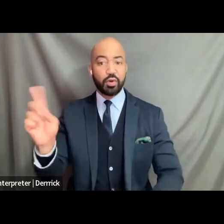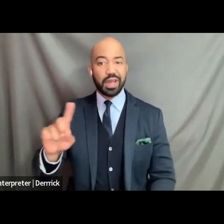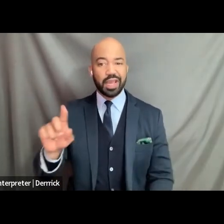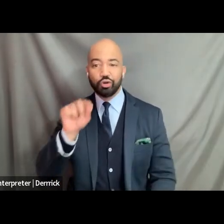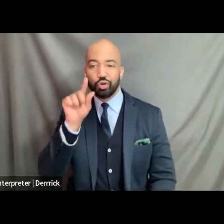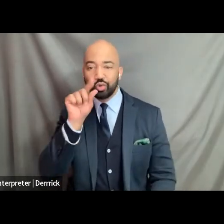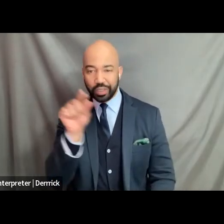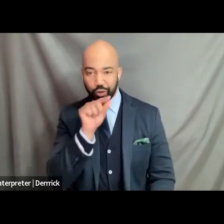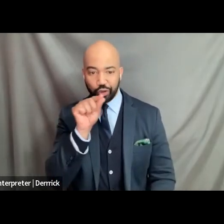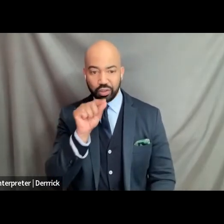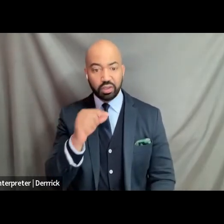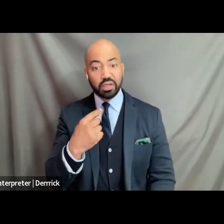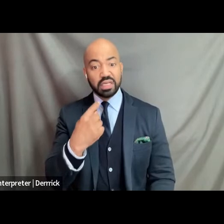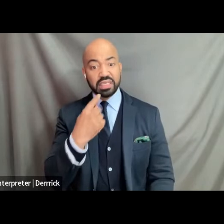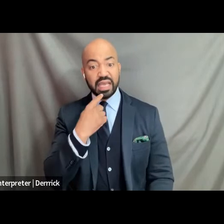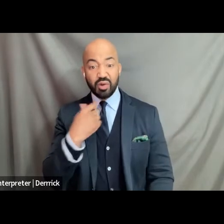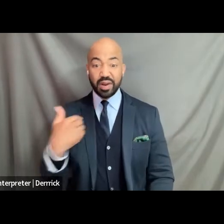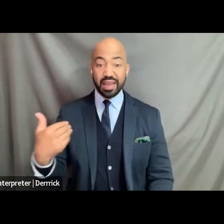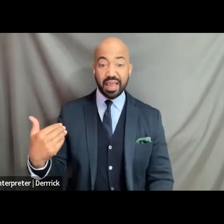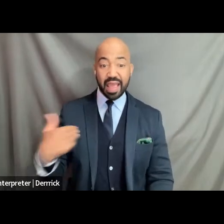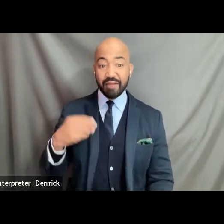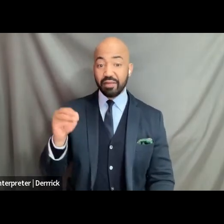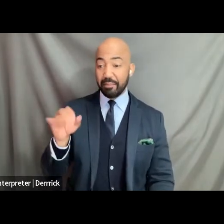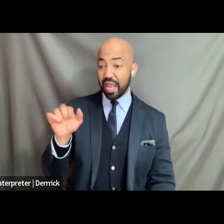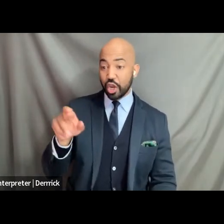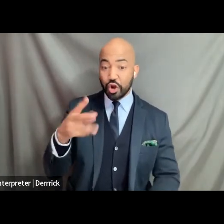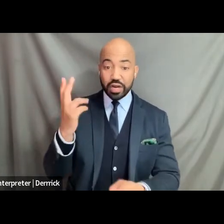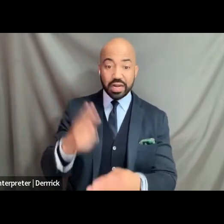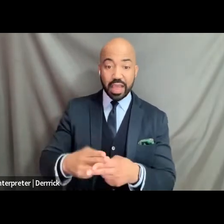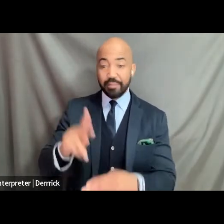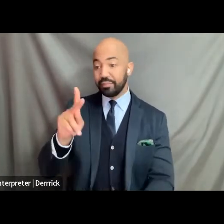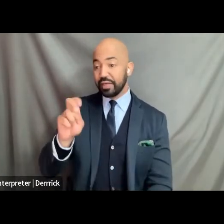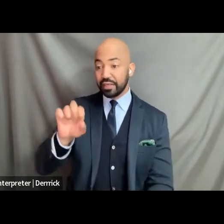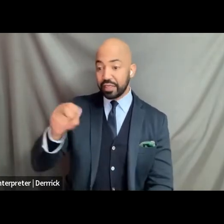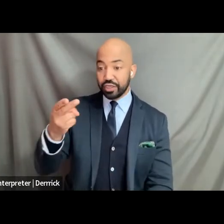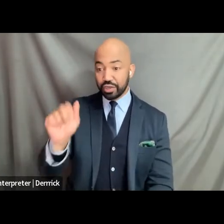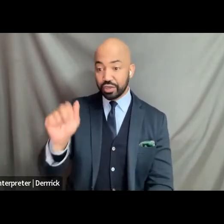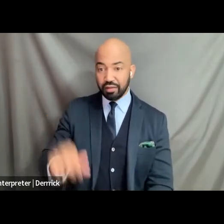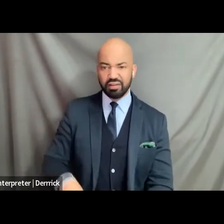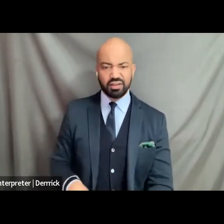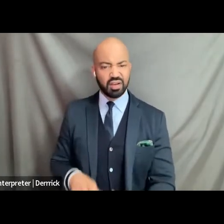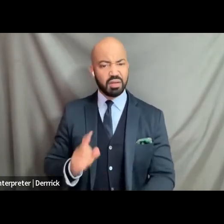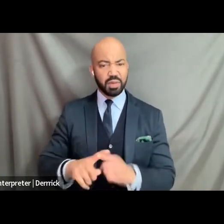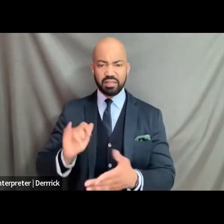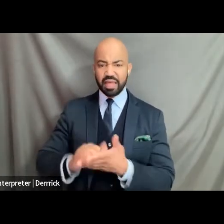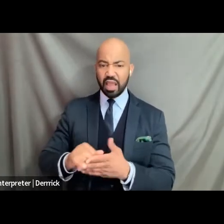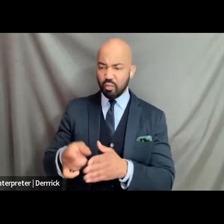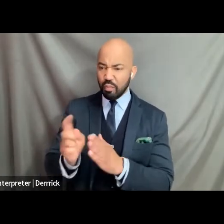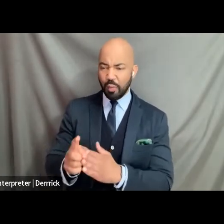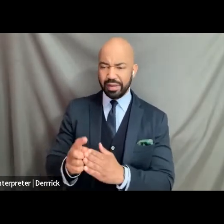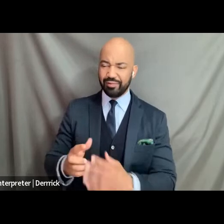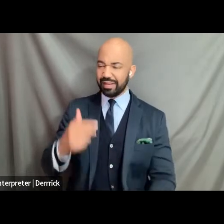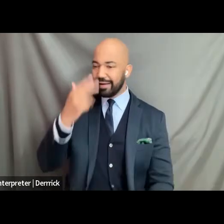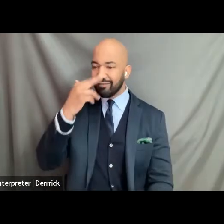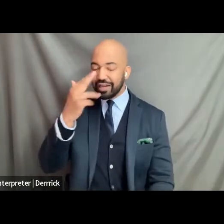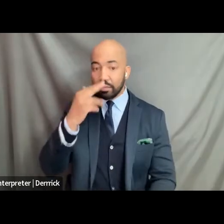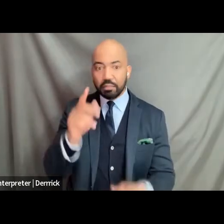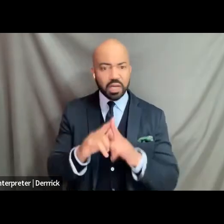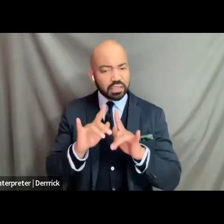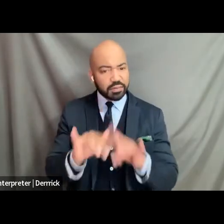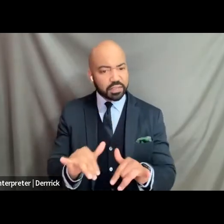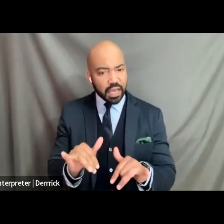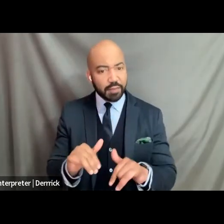actually going to have a mayor named keisha and even though in that instance it was really comical it was really like the fact that